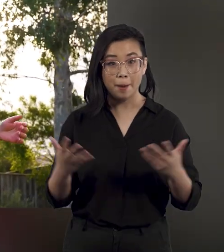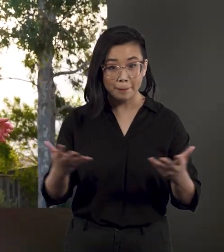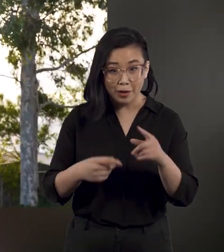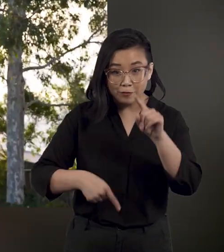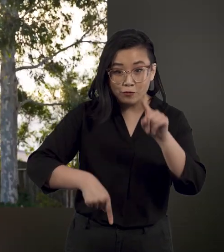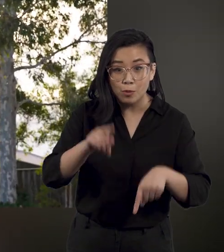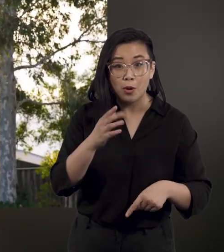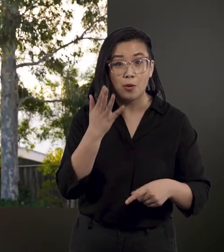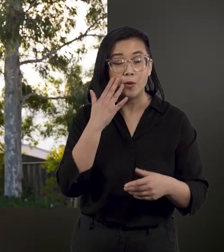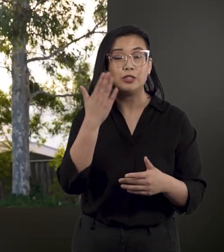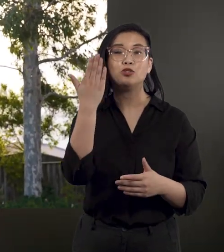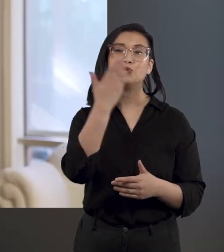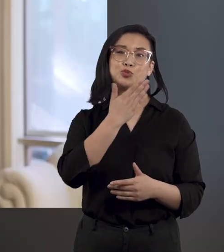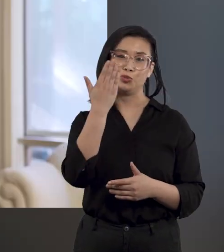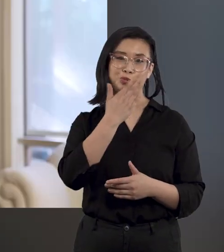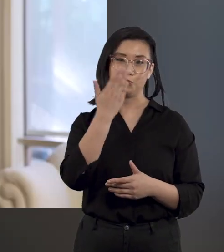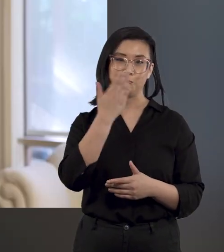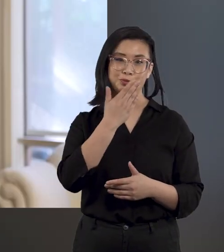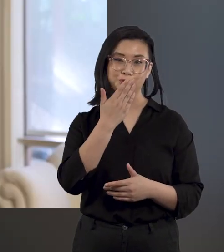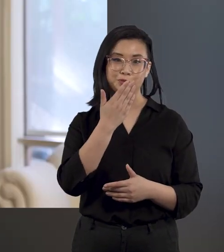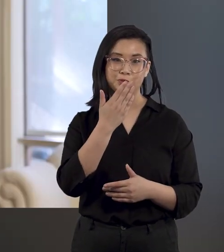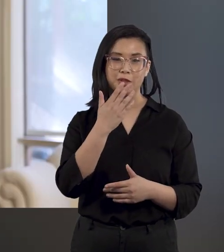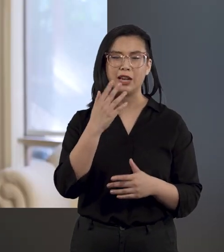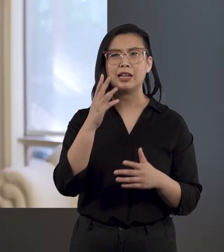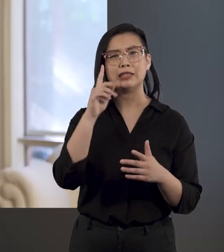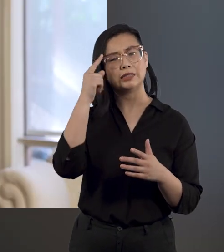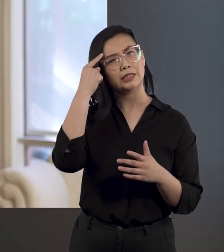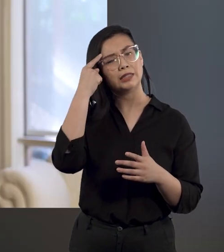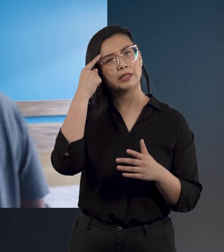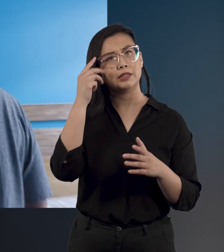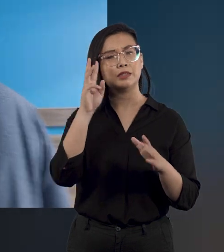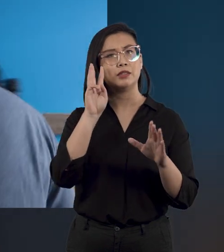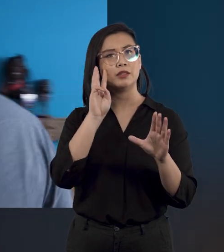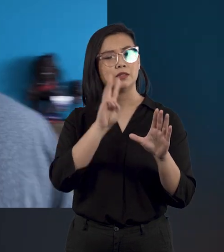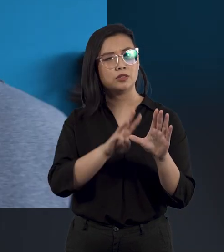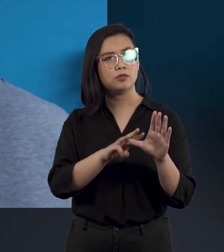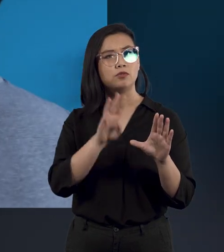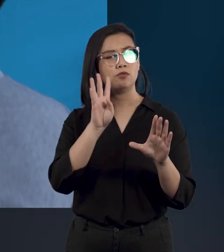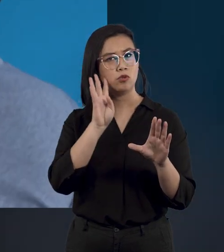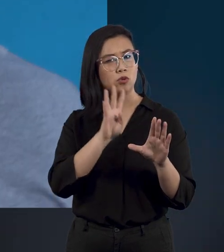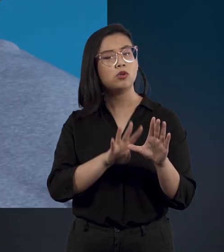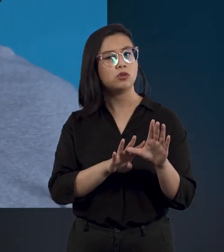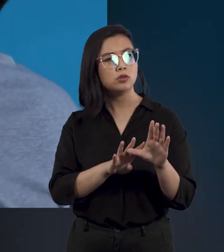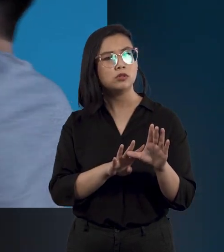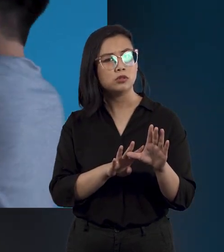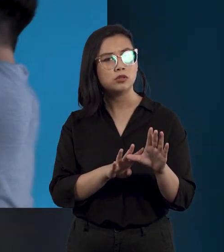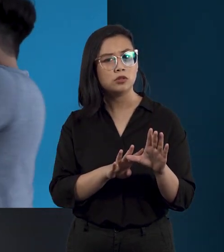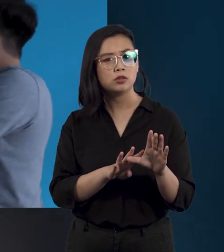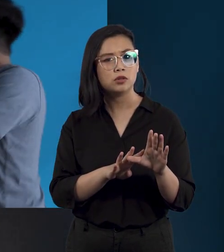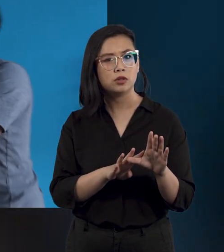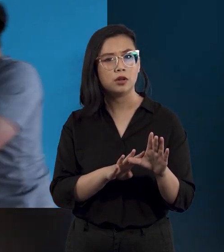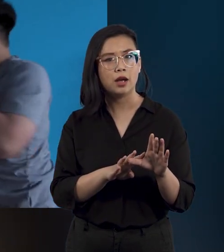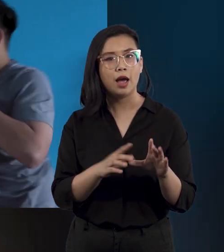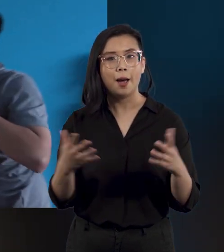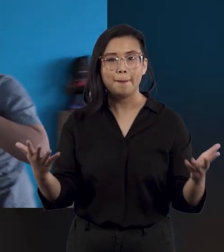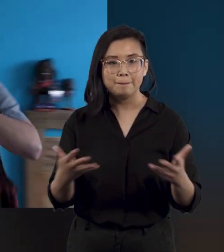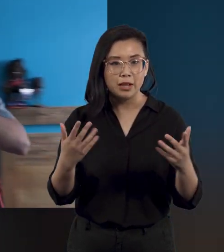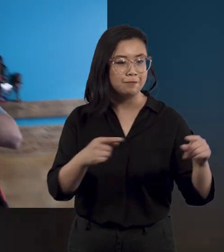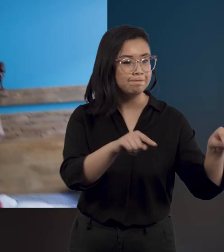I started playing when I was in school. I think it was four or three years ago. I played into